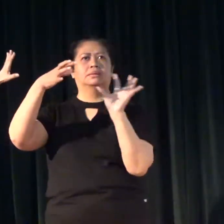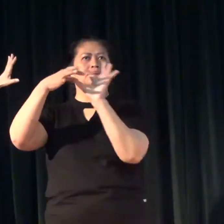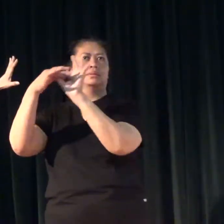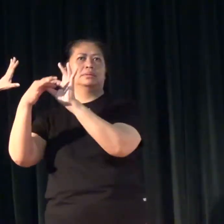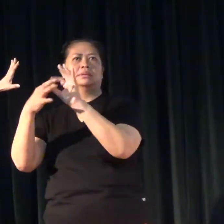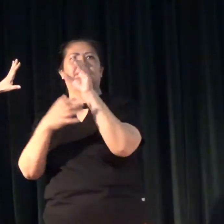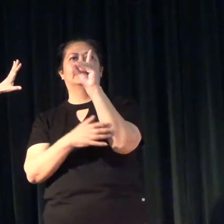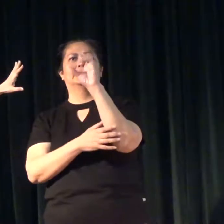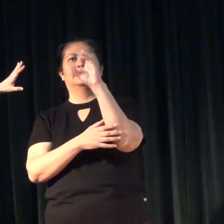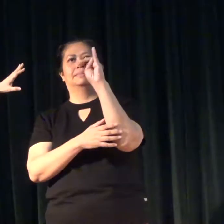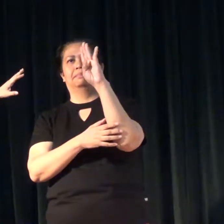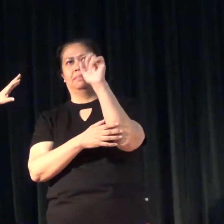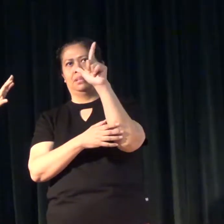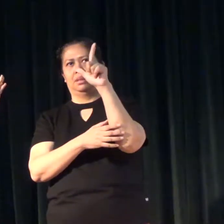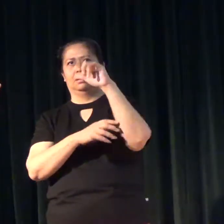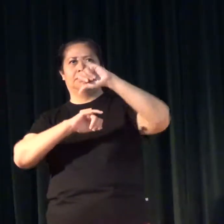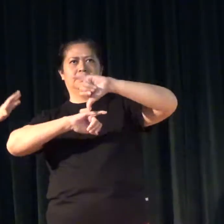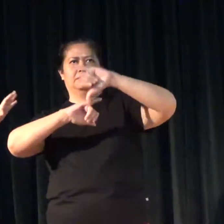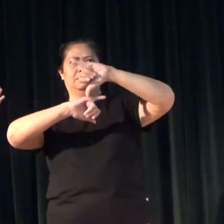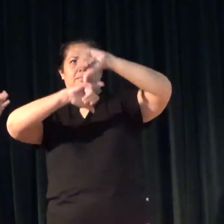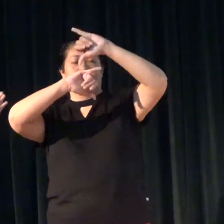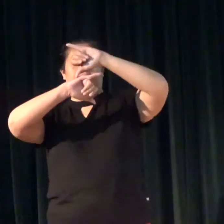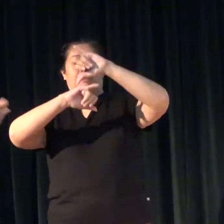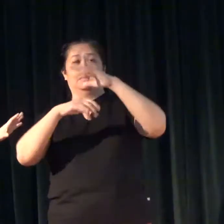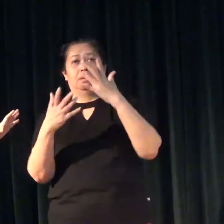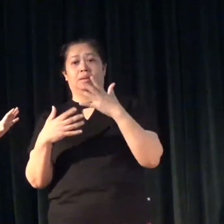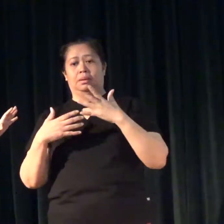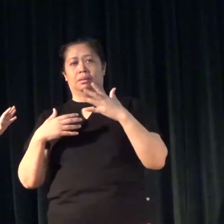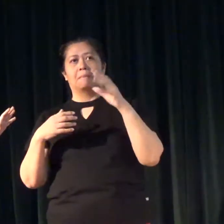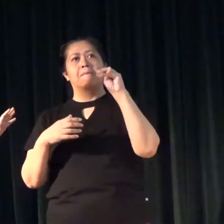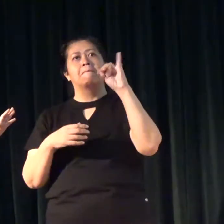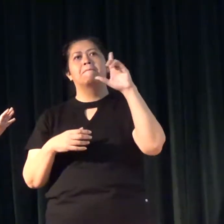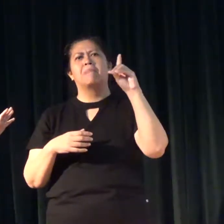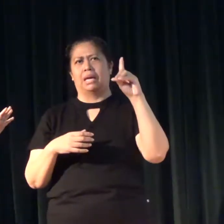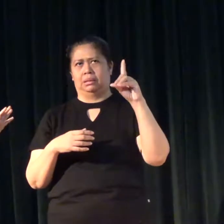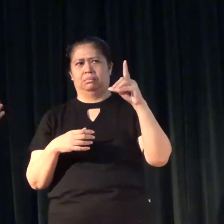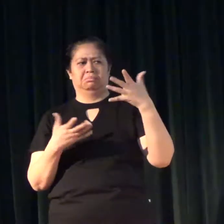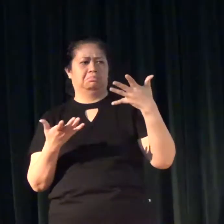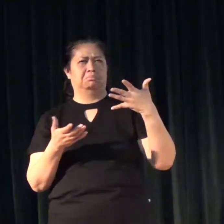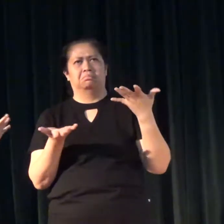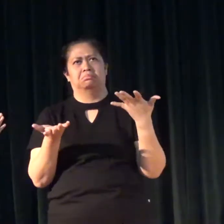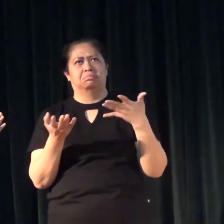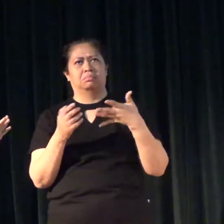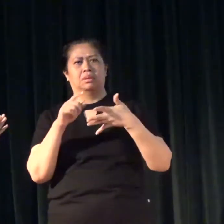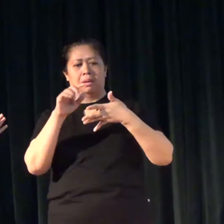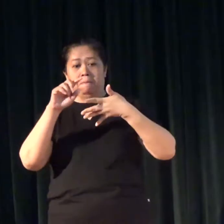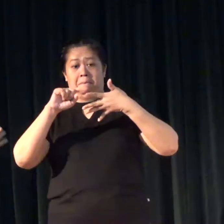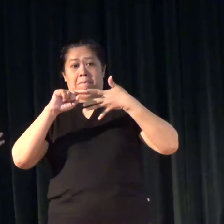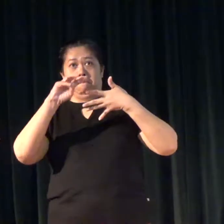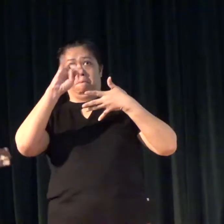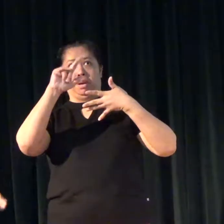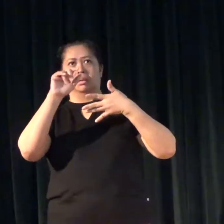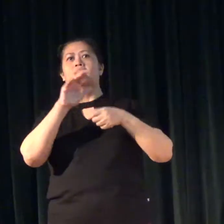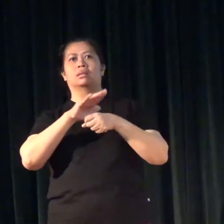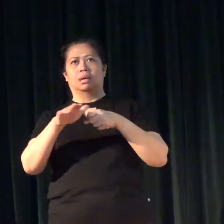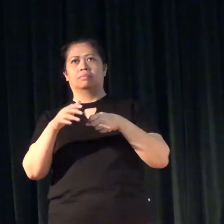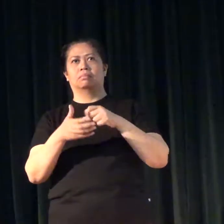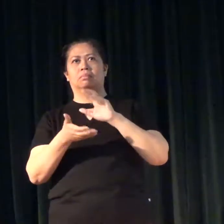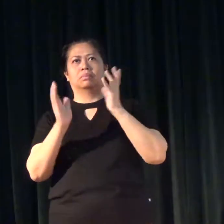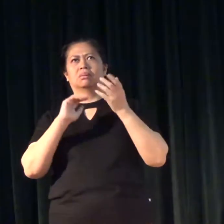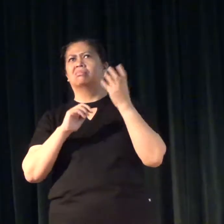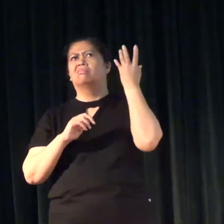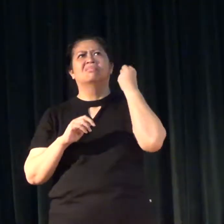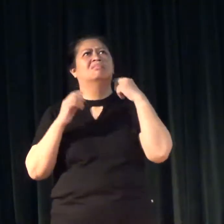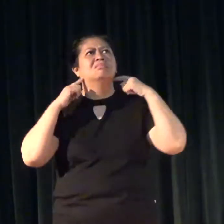decibels. So mind hearing loss is enough for you not to hear